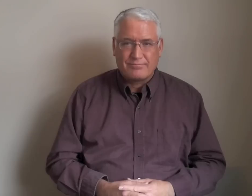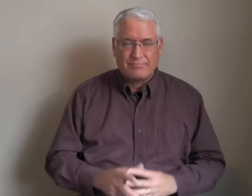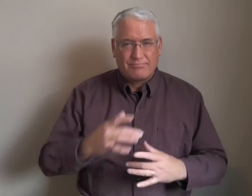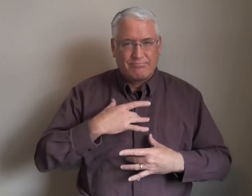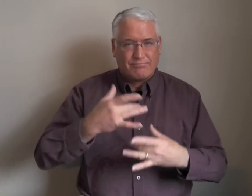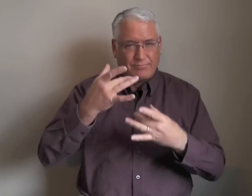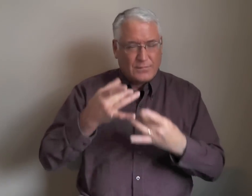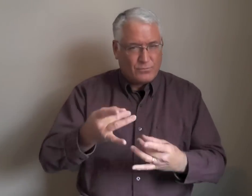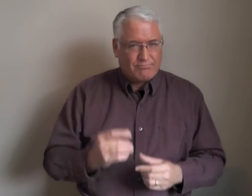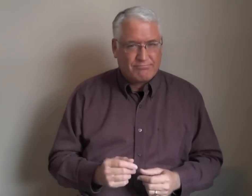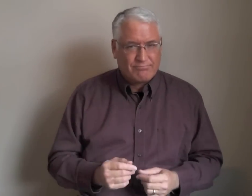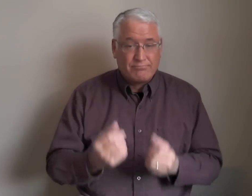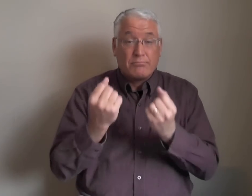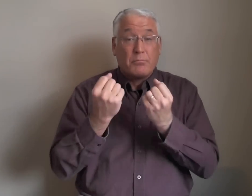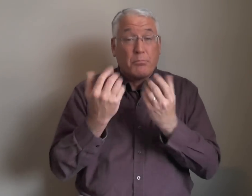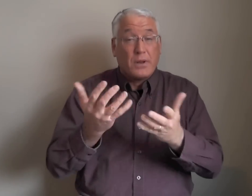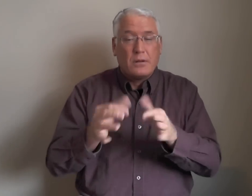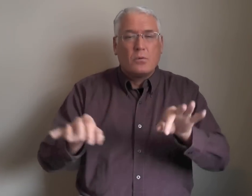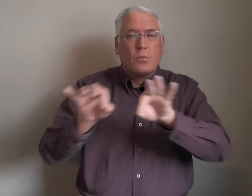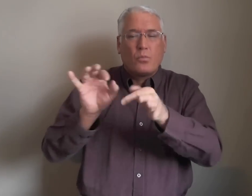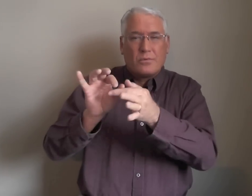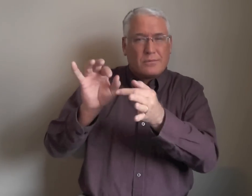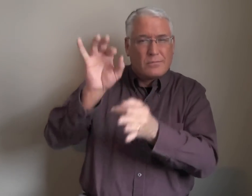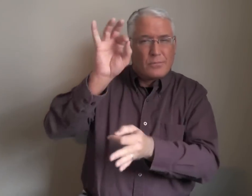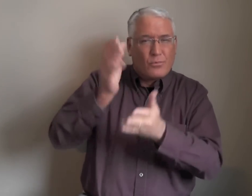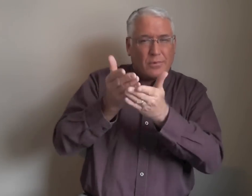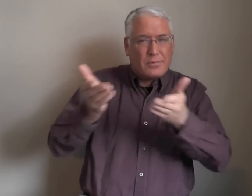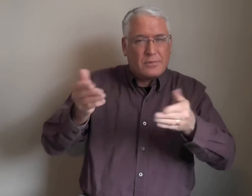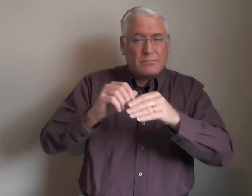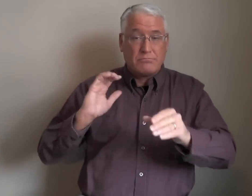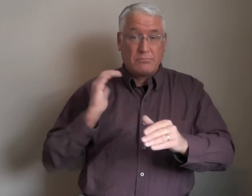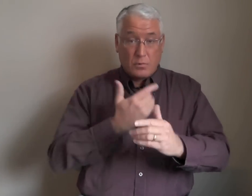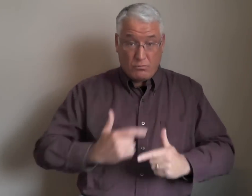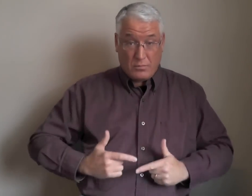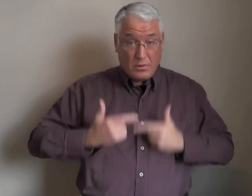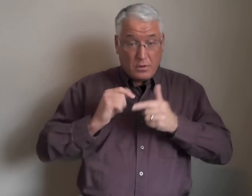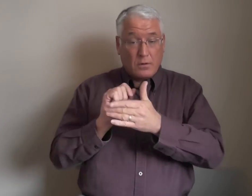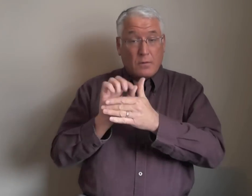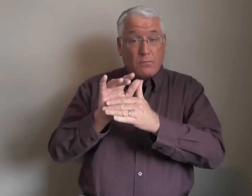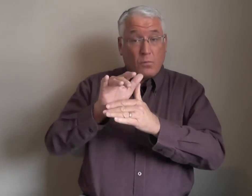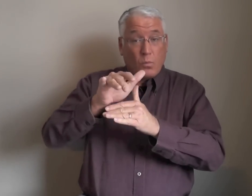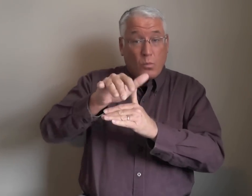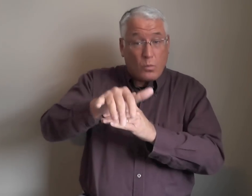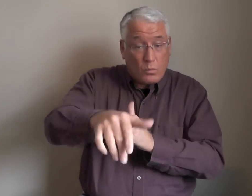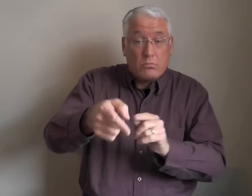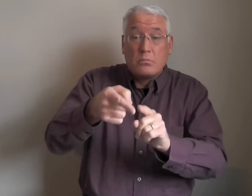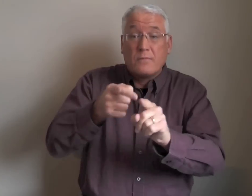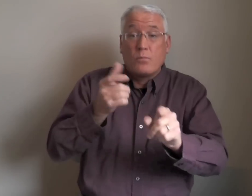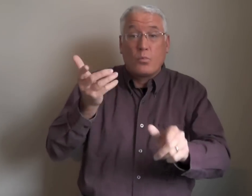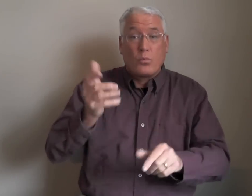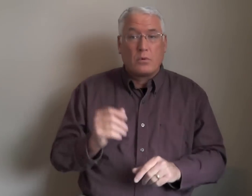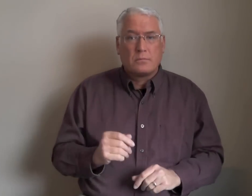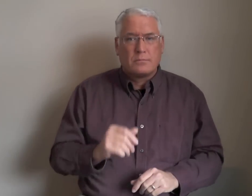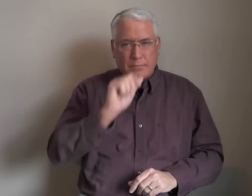It's interesting. Many important spiritual things from our life flow from